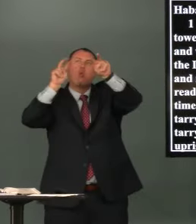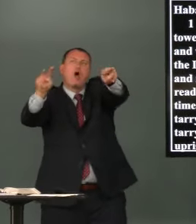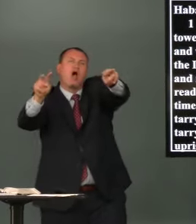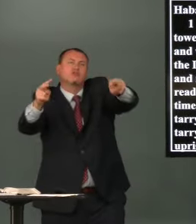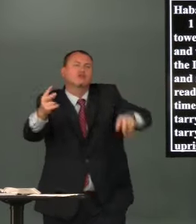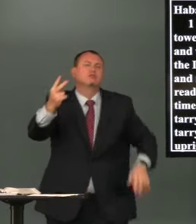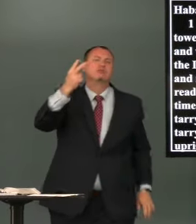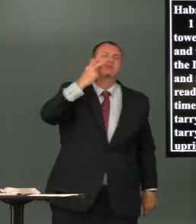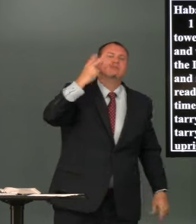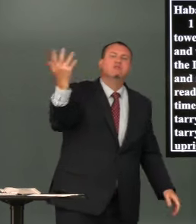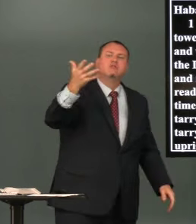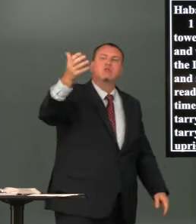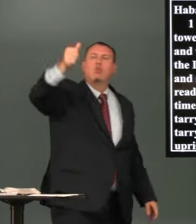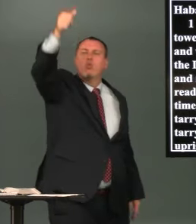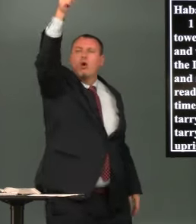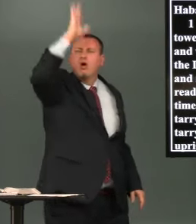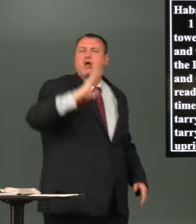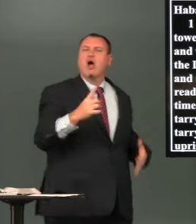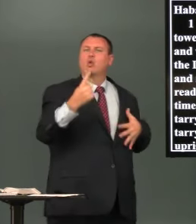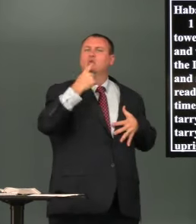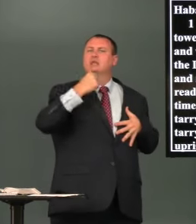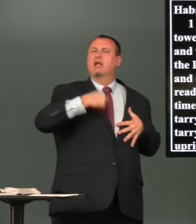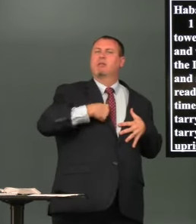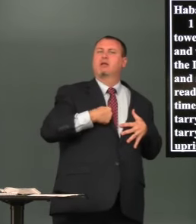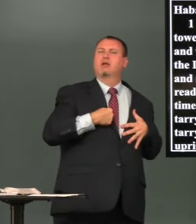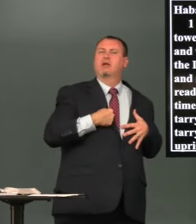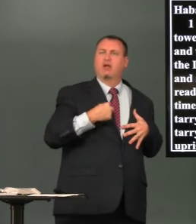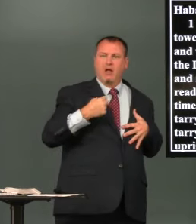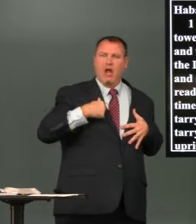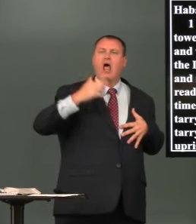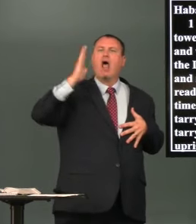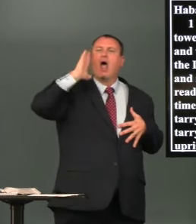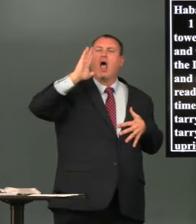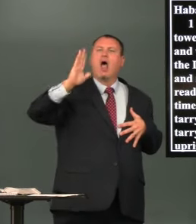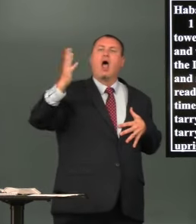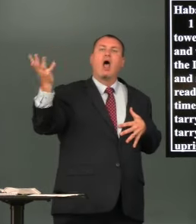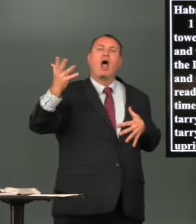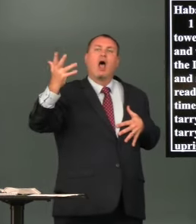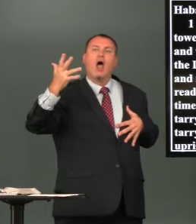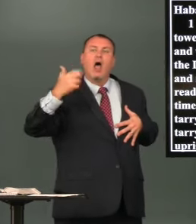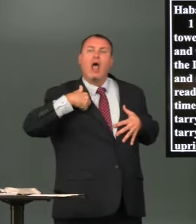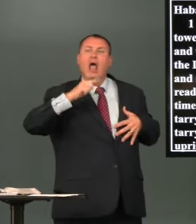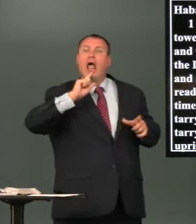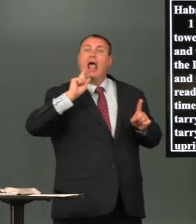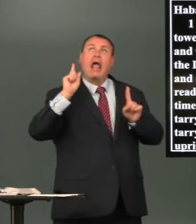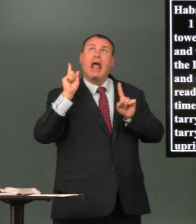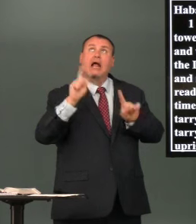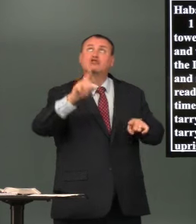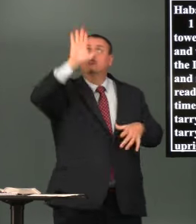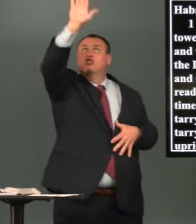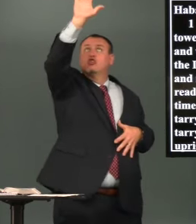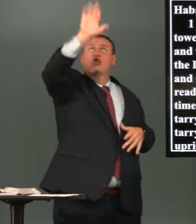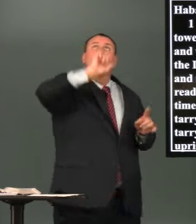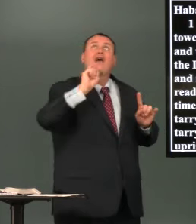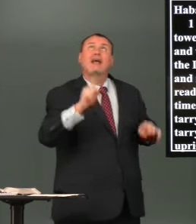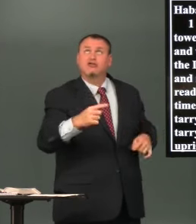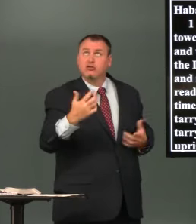and will watch to see what God will say to me and what I will answer